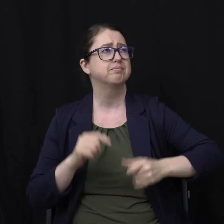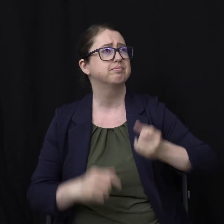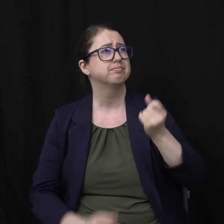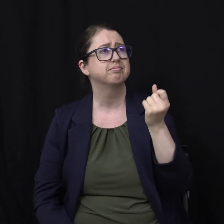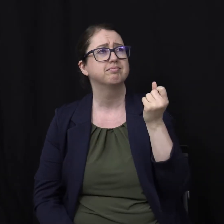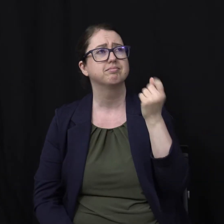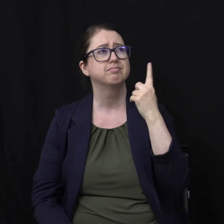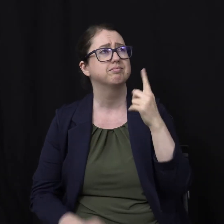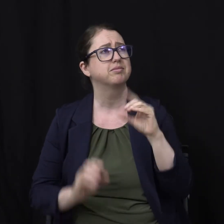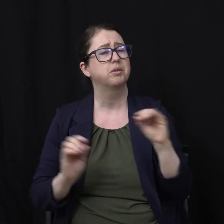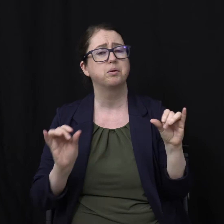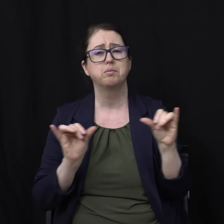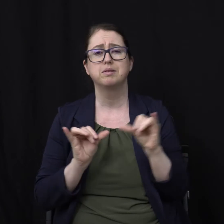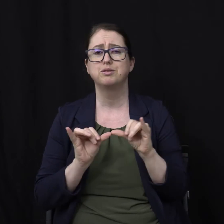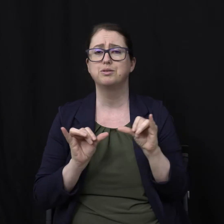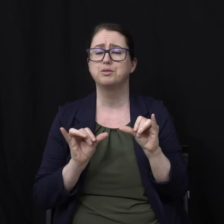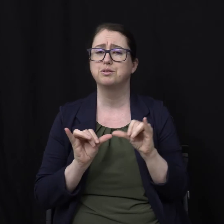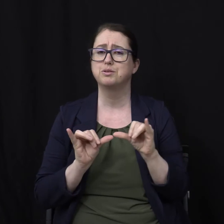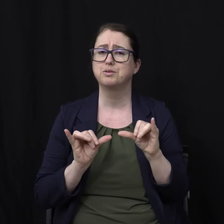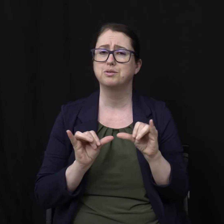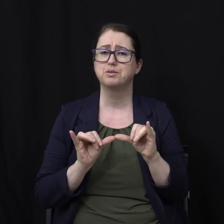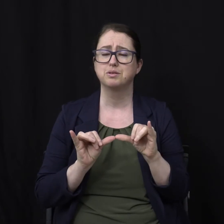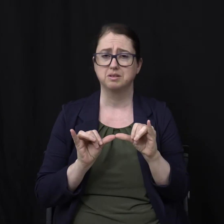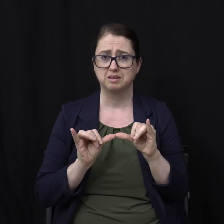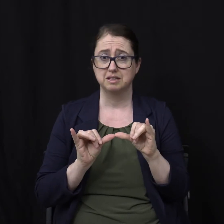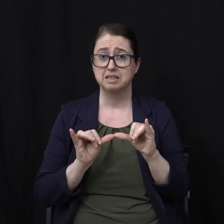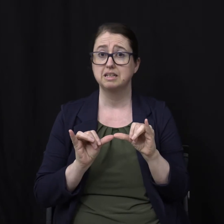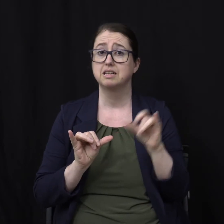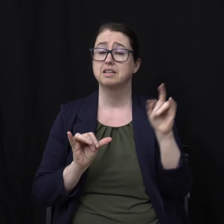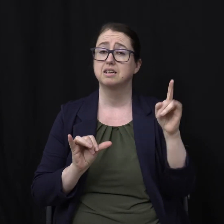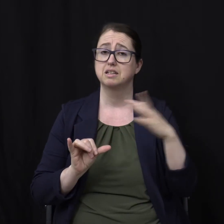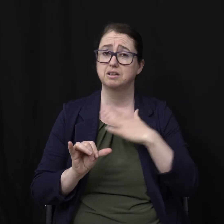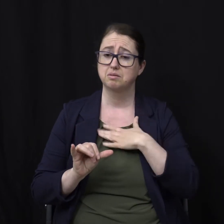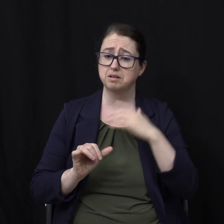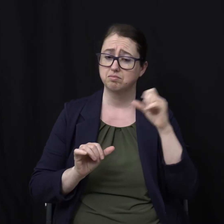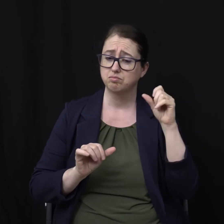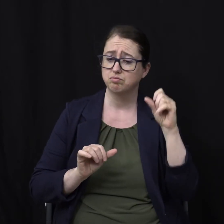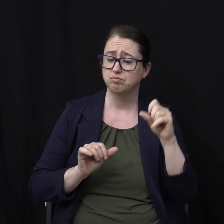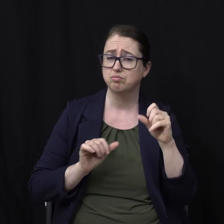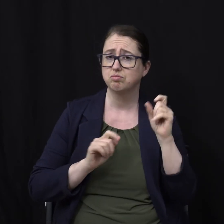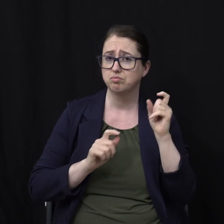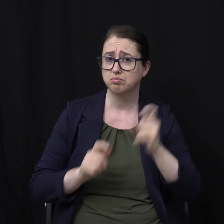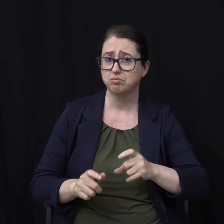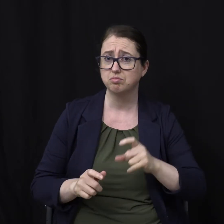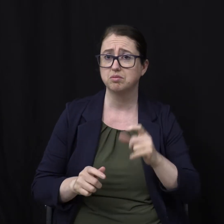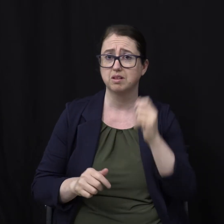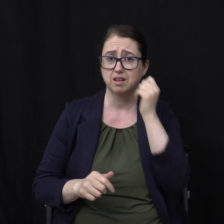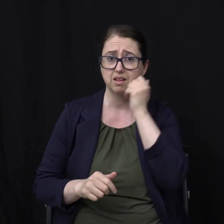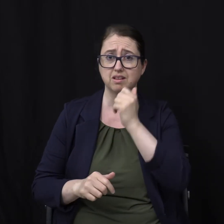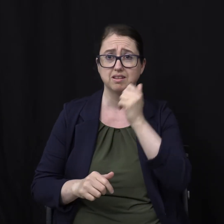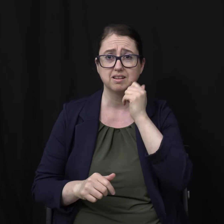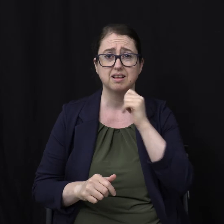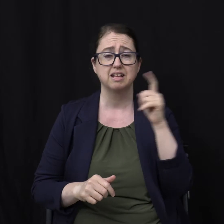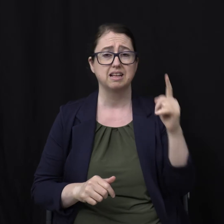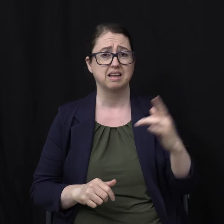Gives unto each day what he deems best